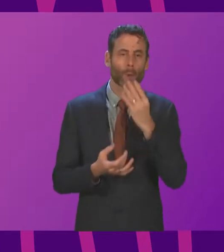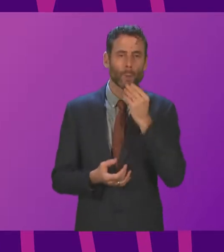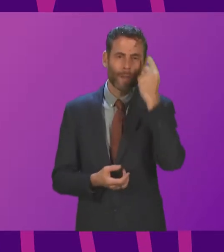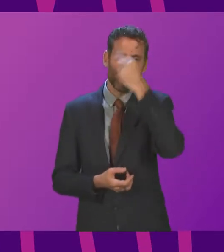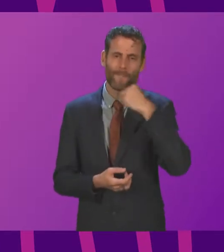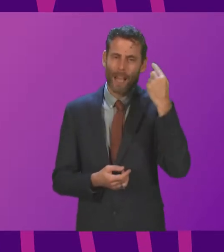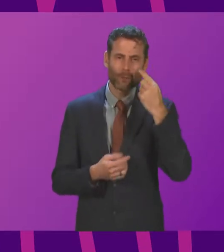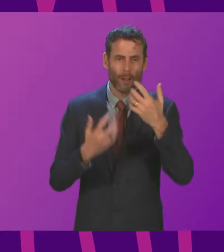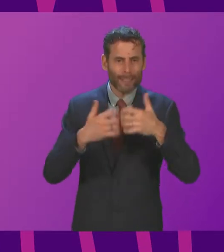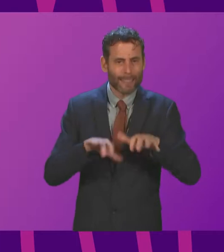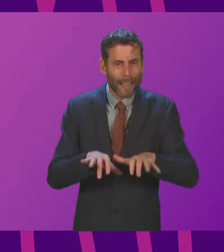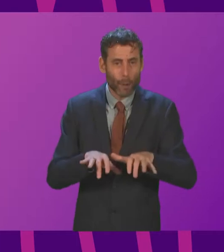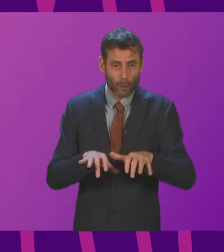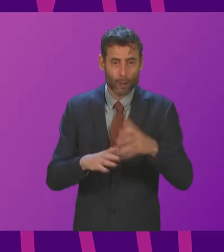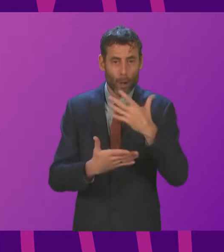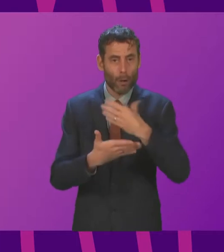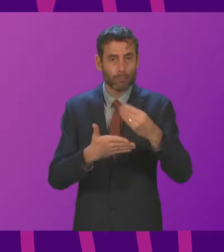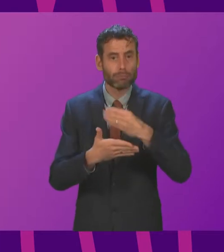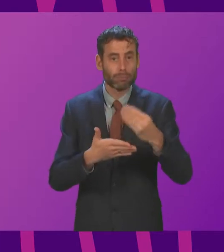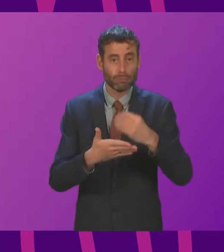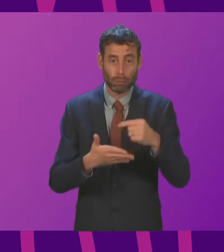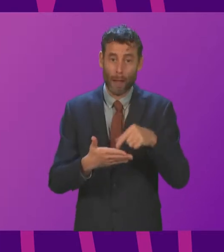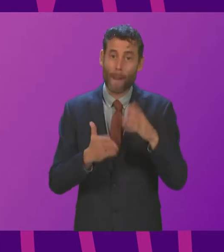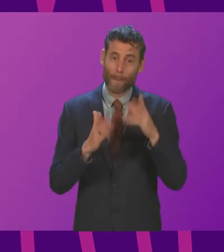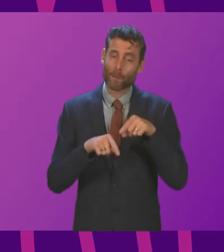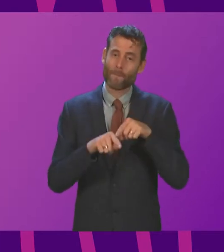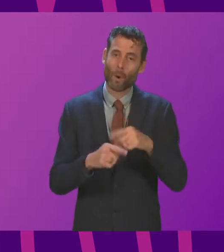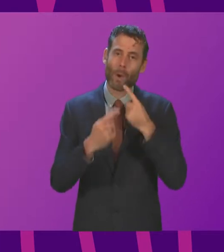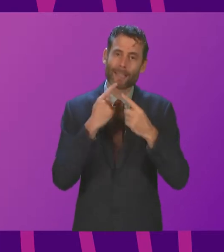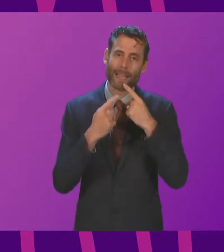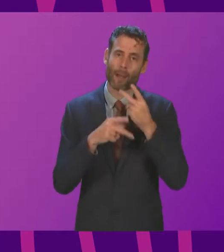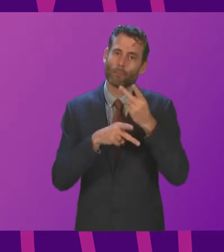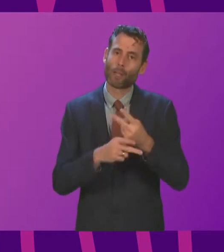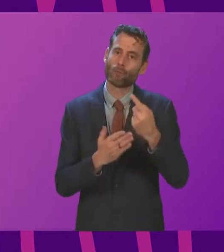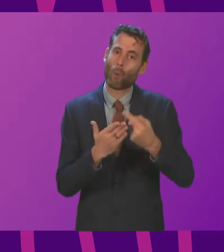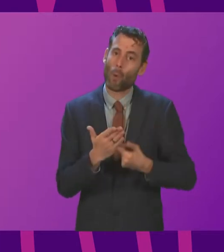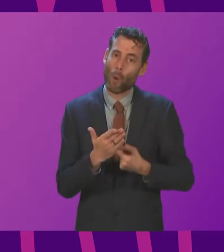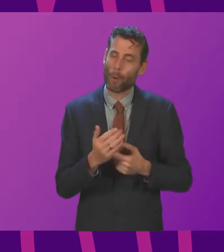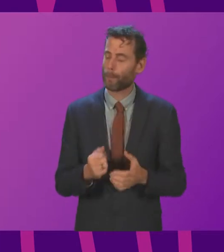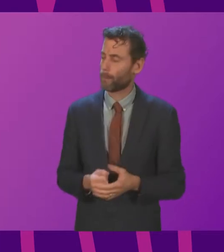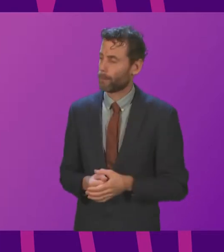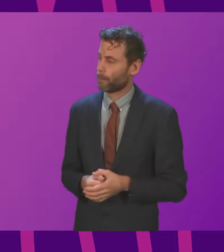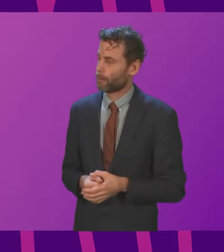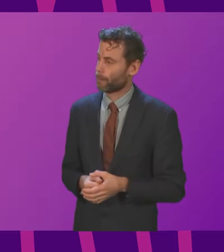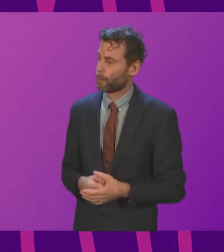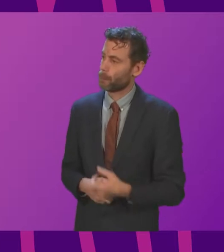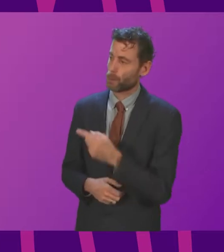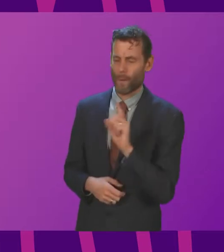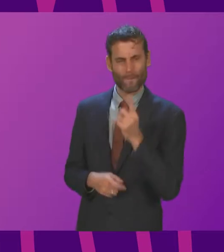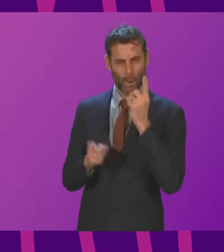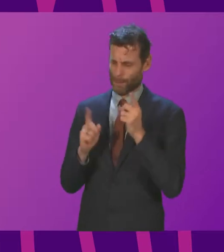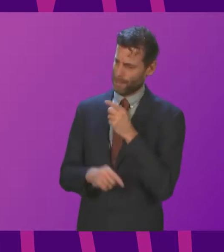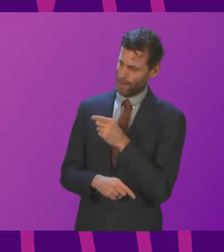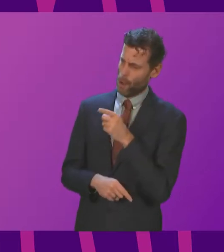comply with data protection law before, during and after its use. Willie Rennie. The subtle change of tone from the First Minister